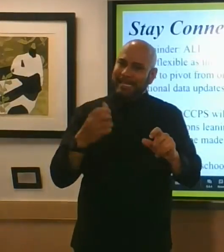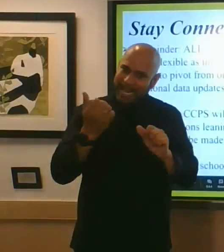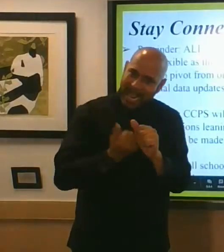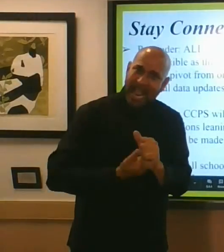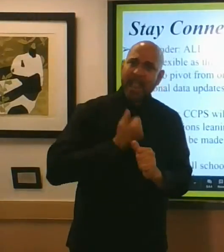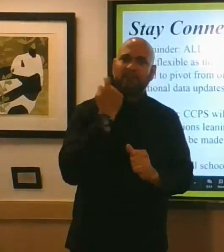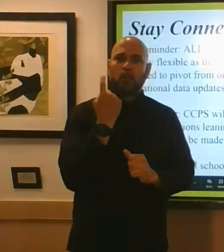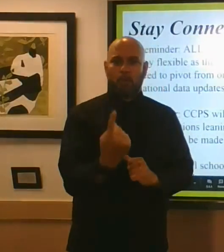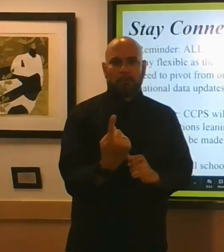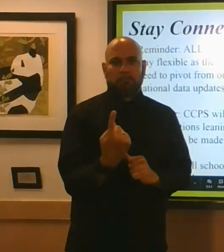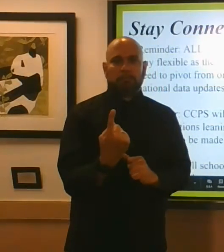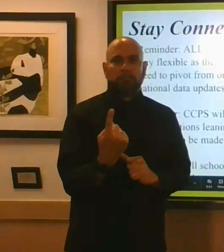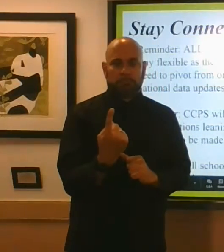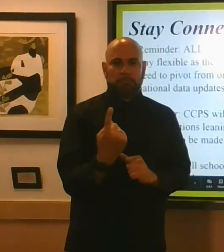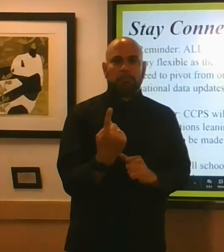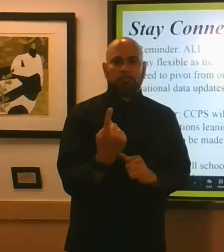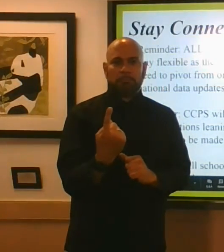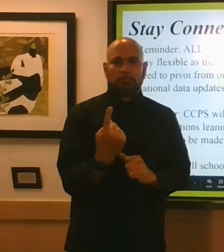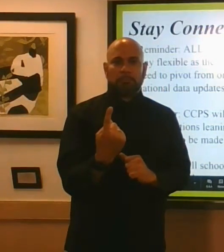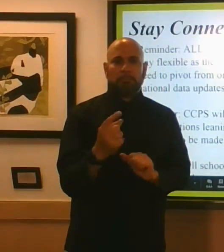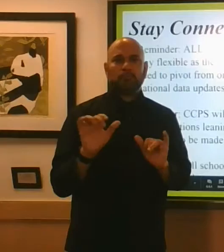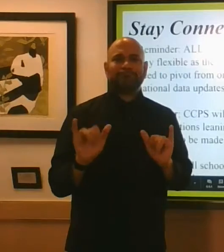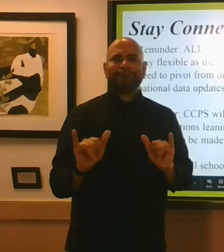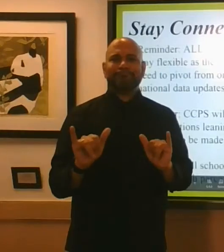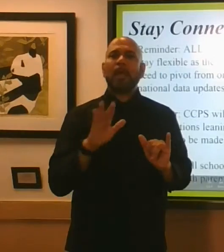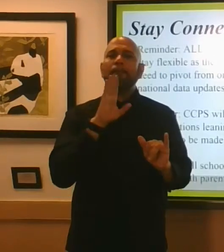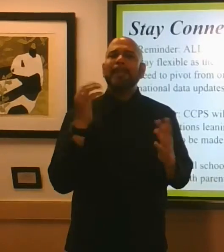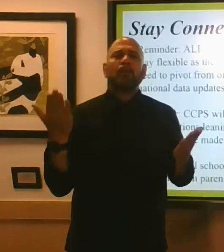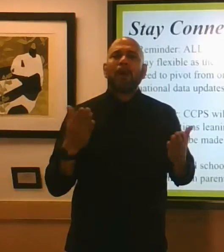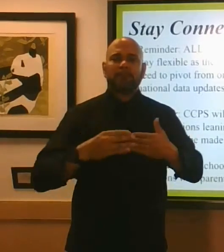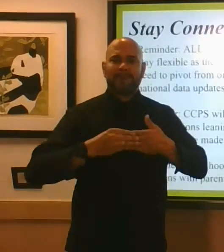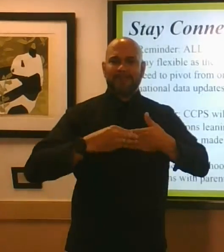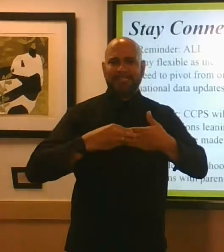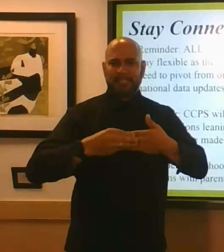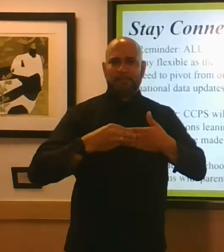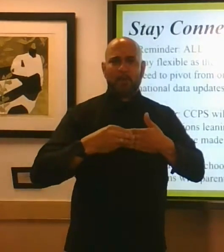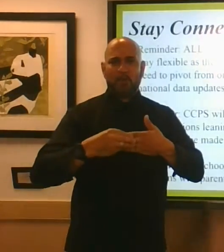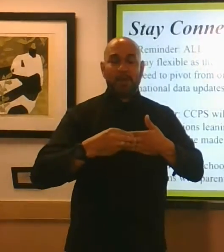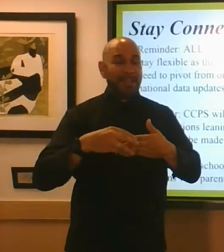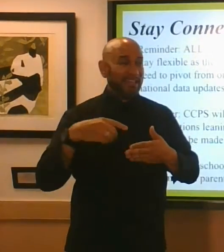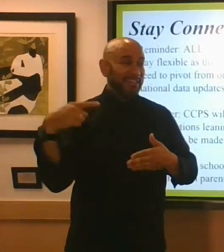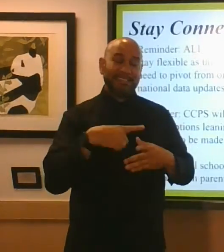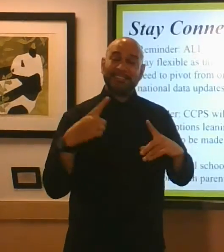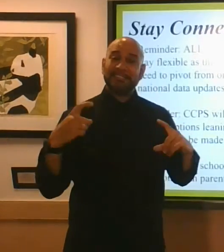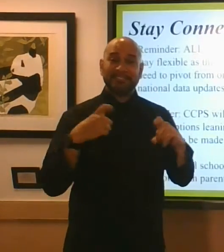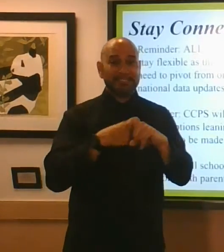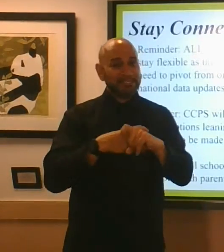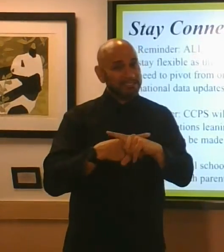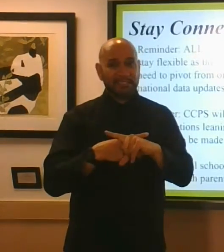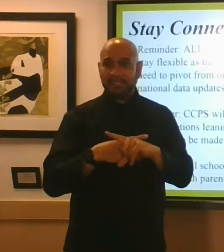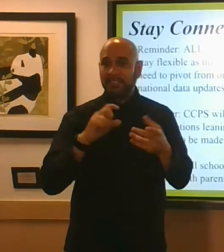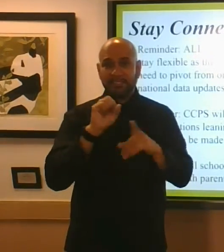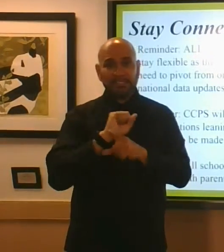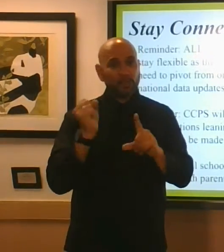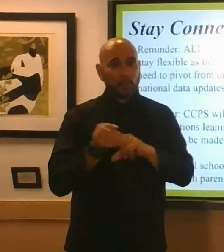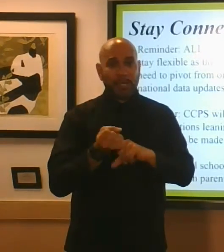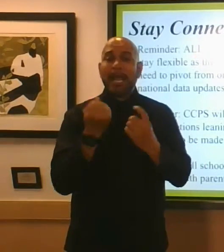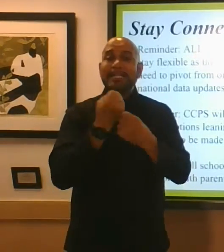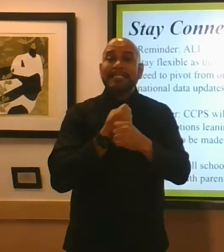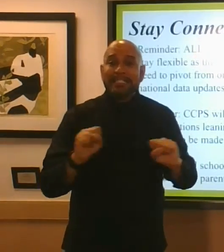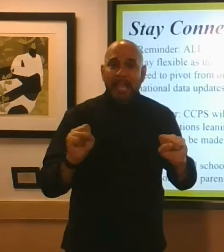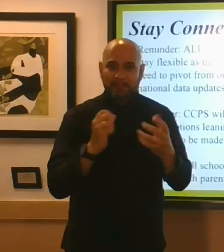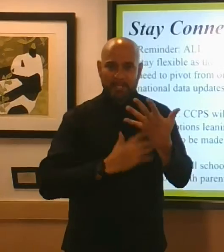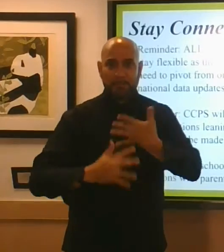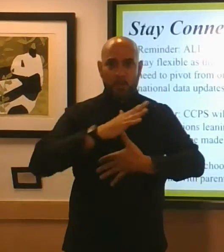to remain flexible this is a very complex situation safety is